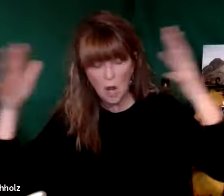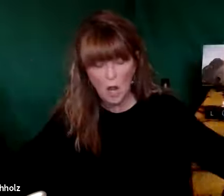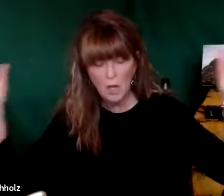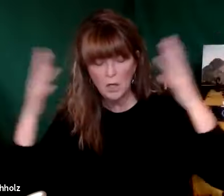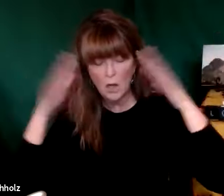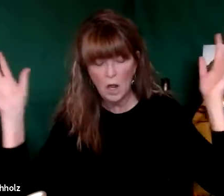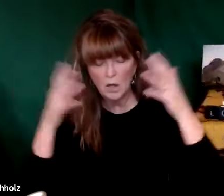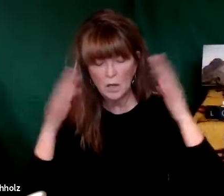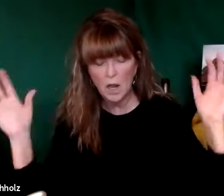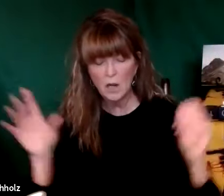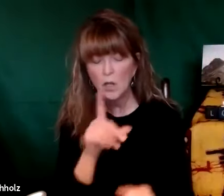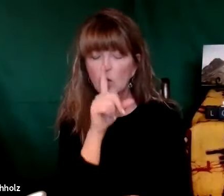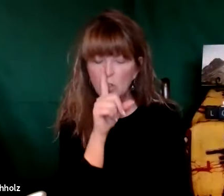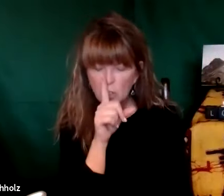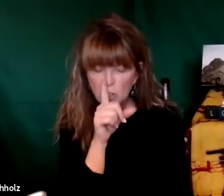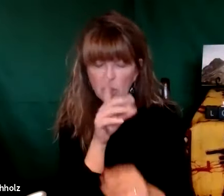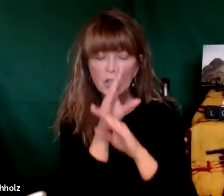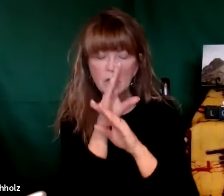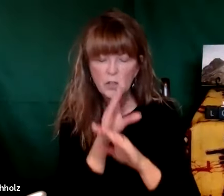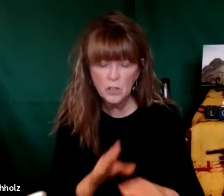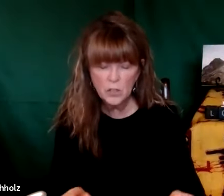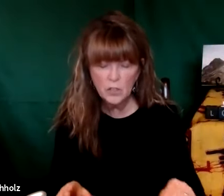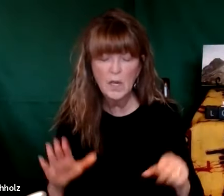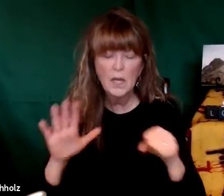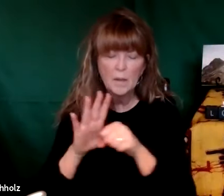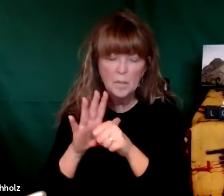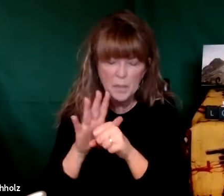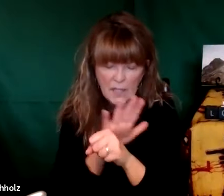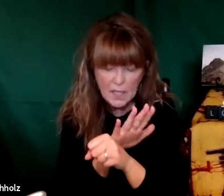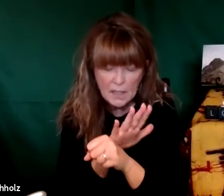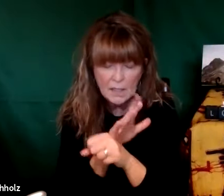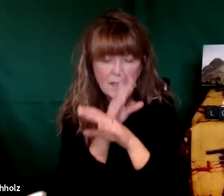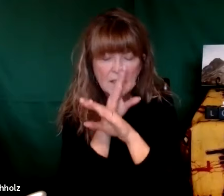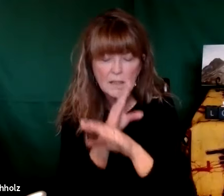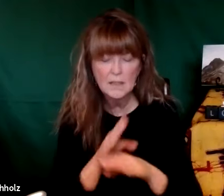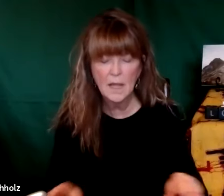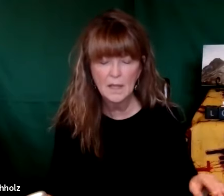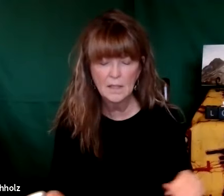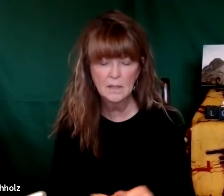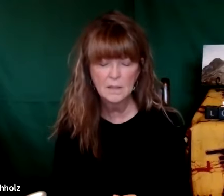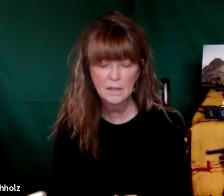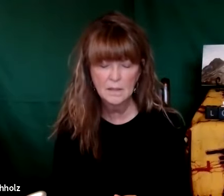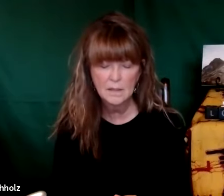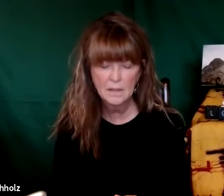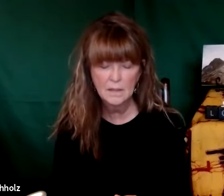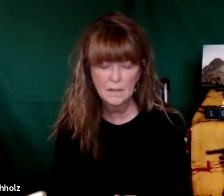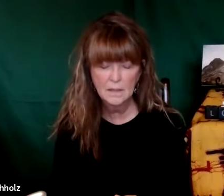forget about future worries just be still enter into sheer silence